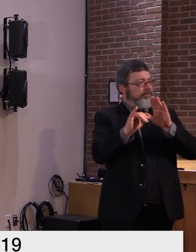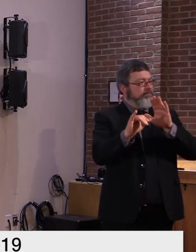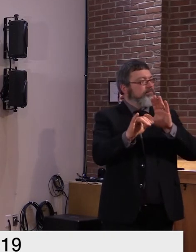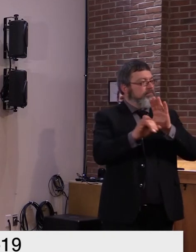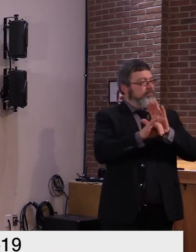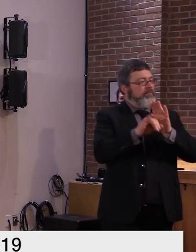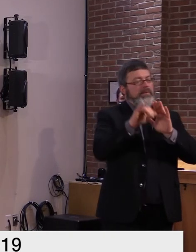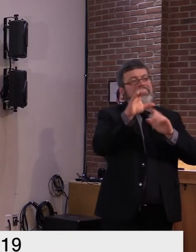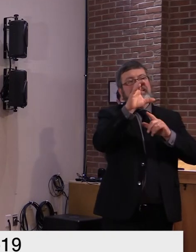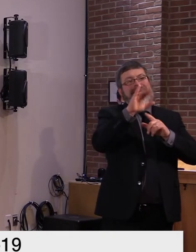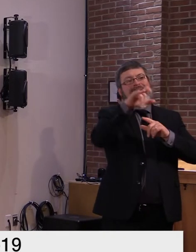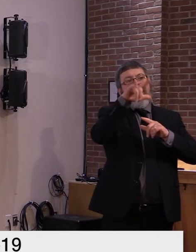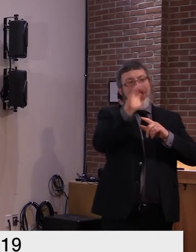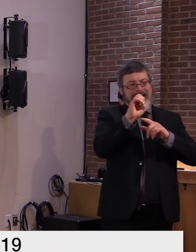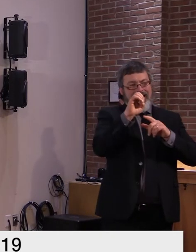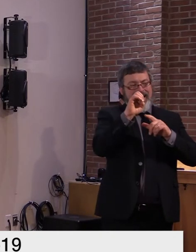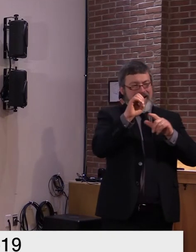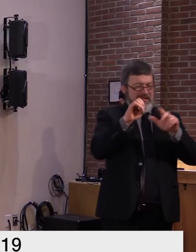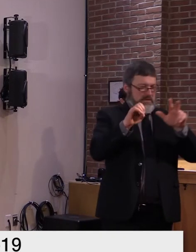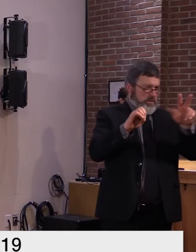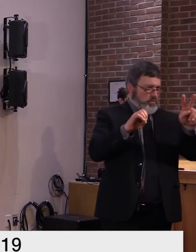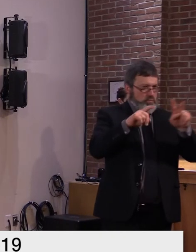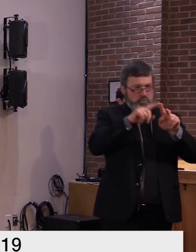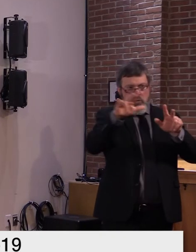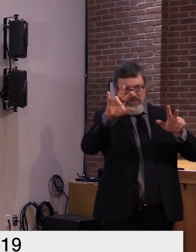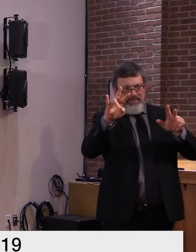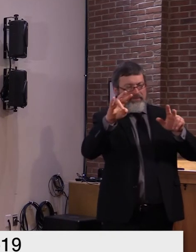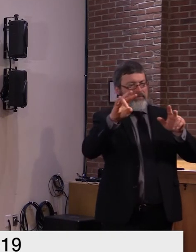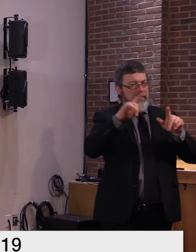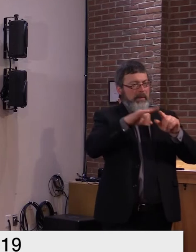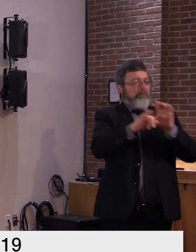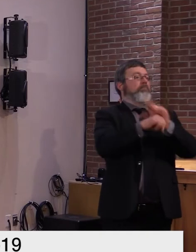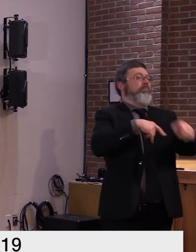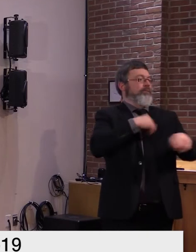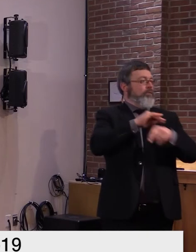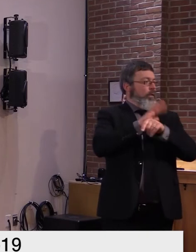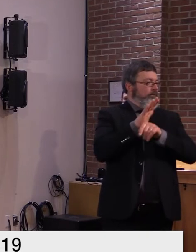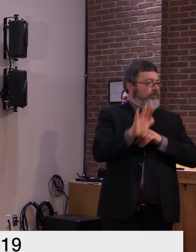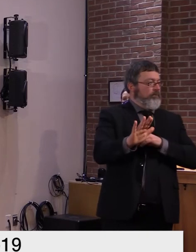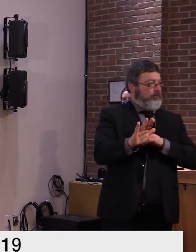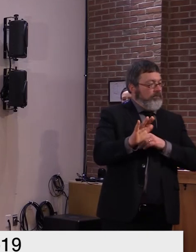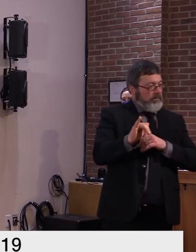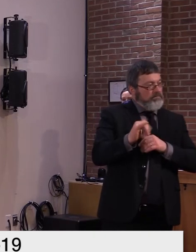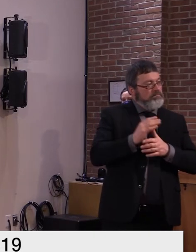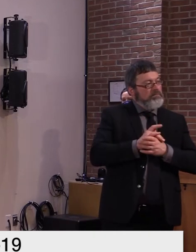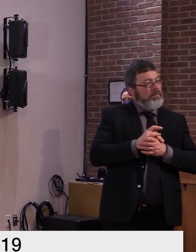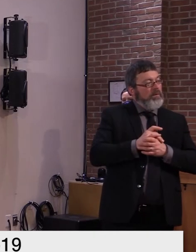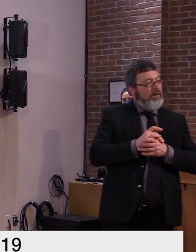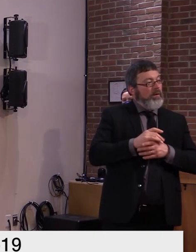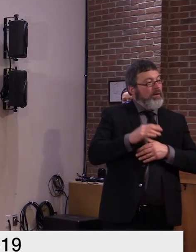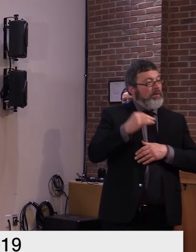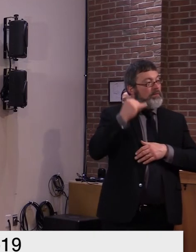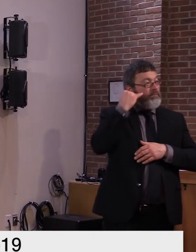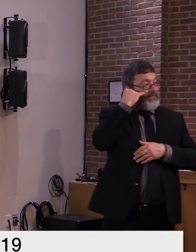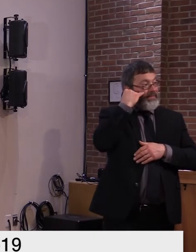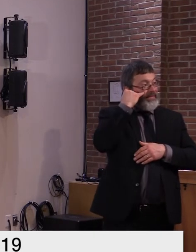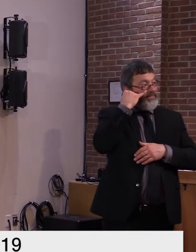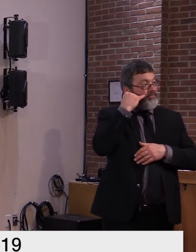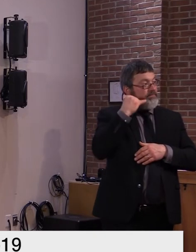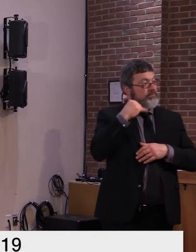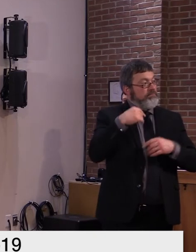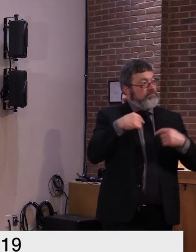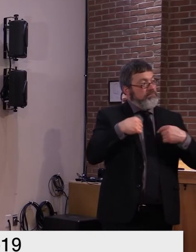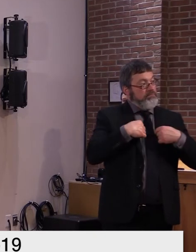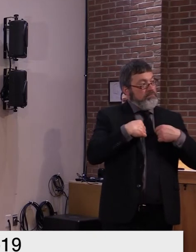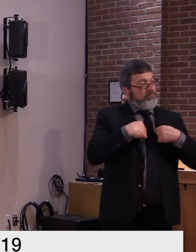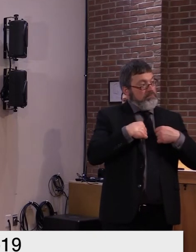So, if Vermont is using, say, 33 plus for